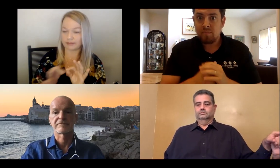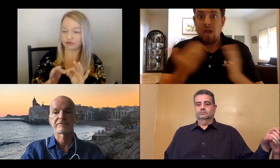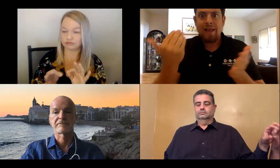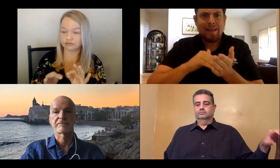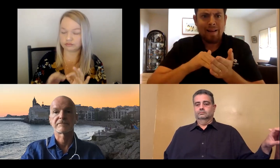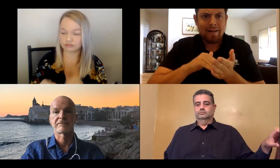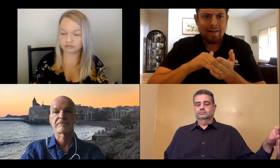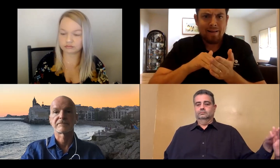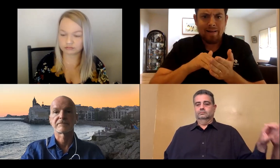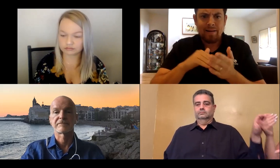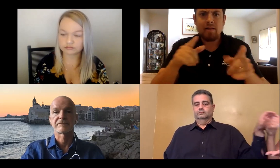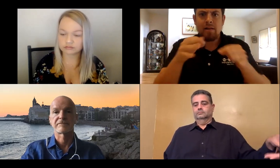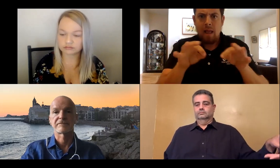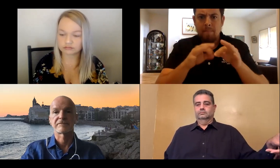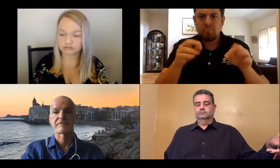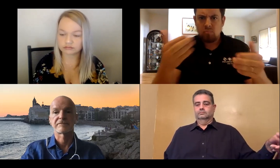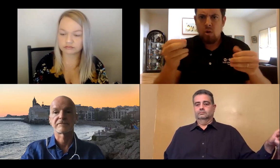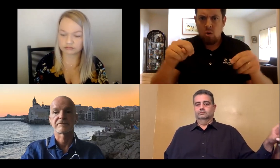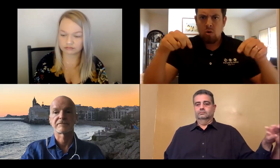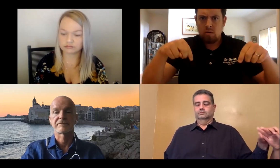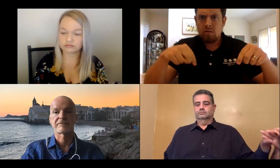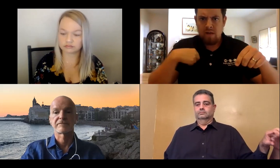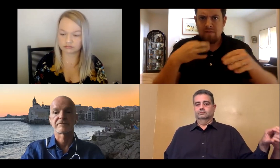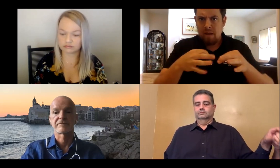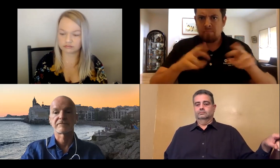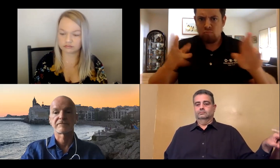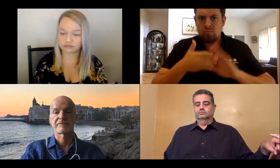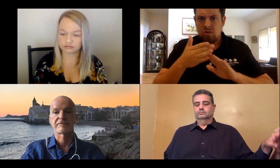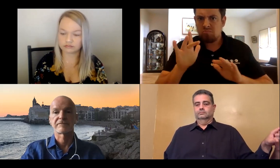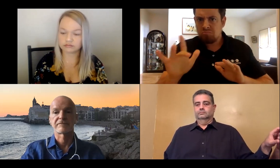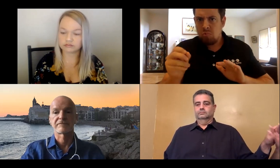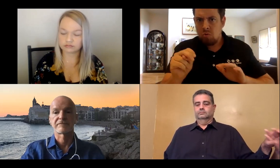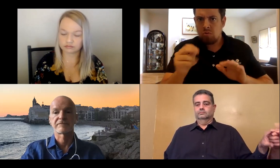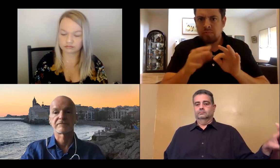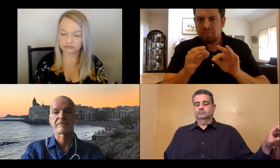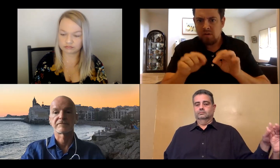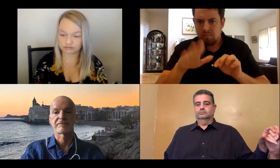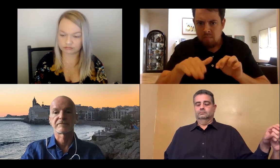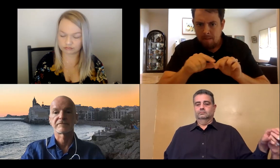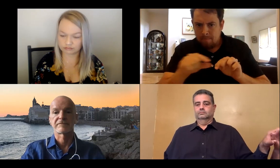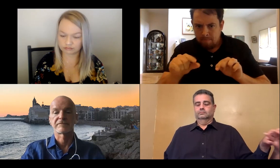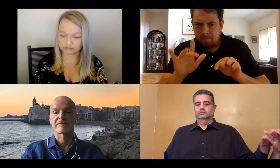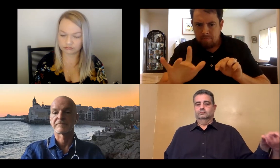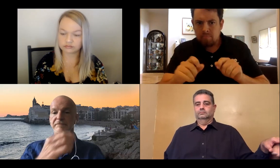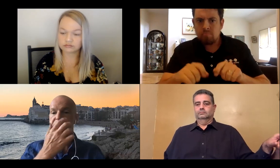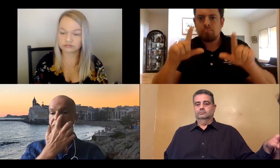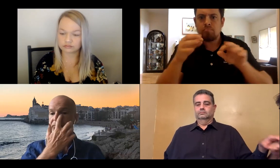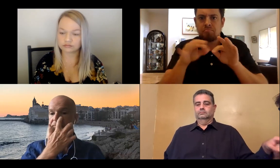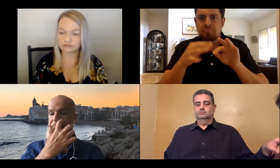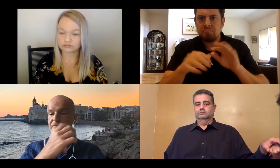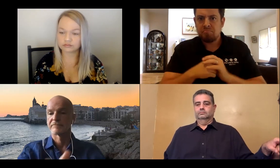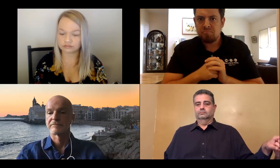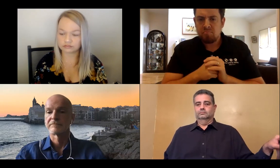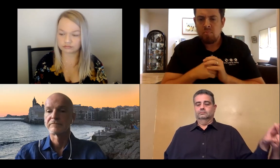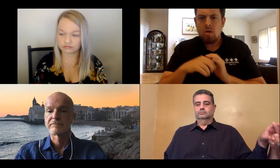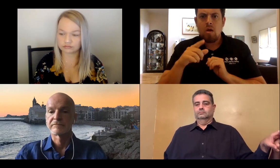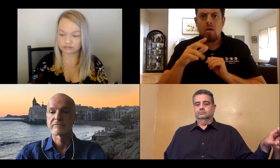I think that's covered the basics here. Holly has what about the captions. Travis speaking. Yes, at the bottom of the screen you have a row of